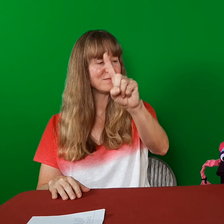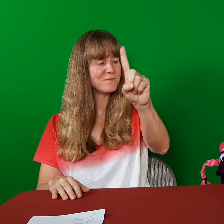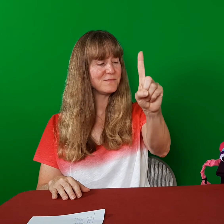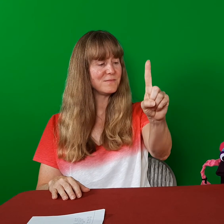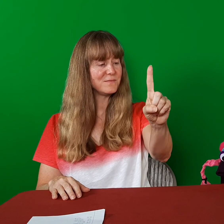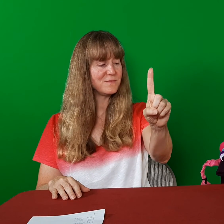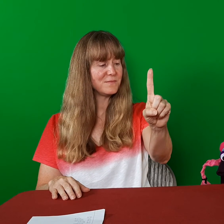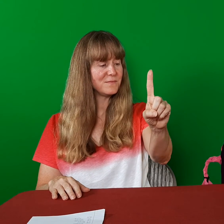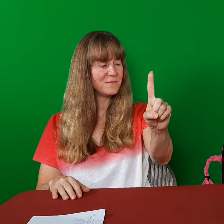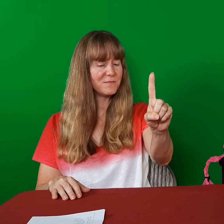Hill.